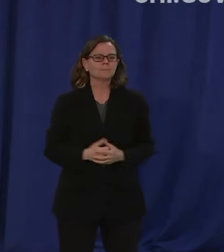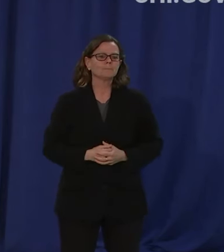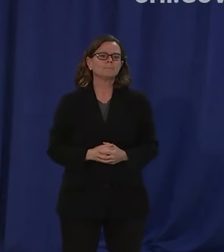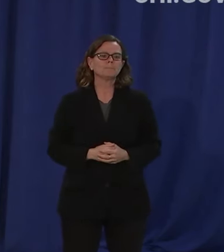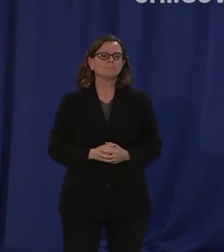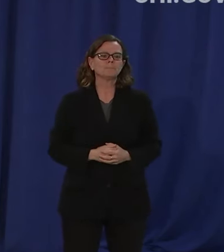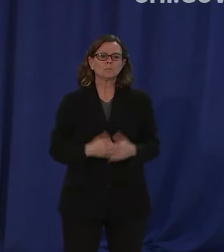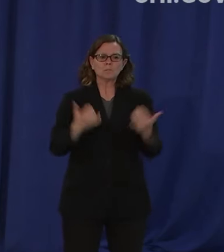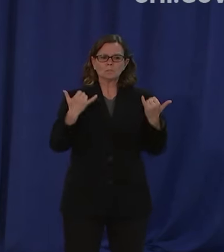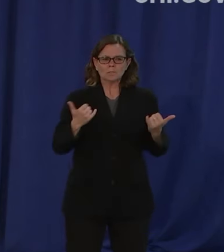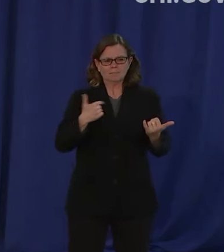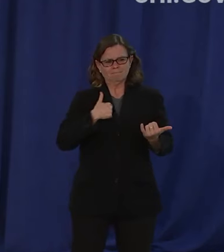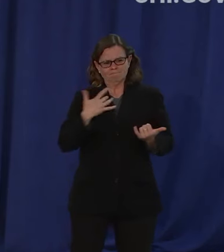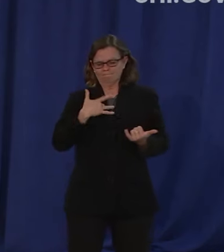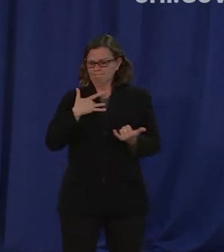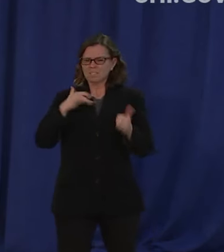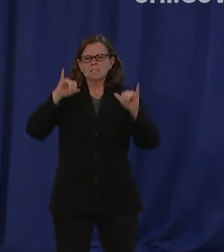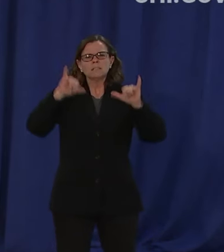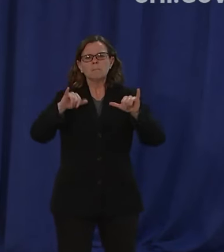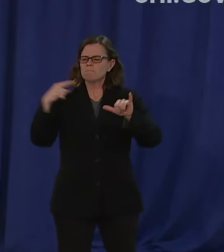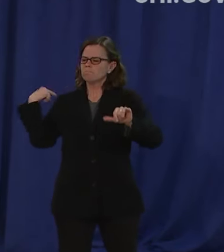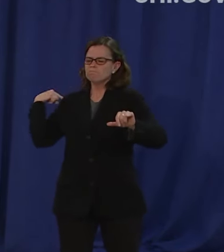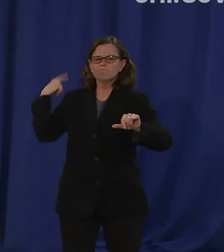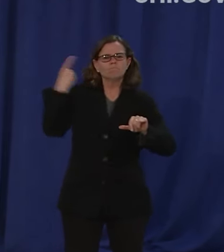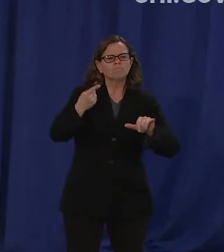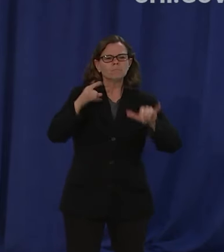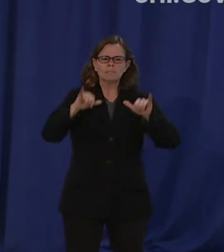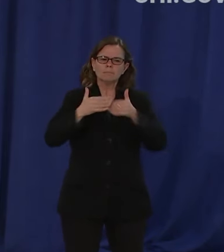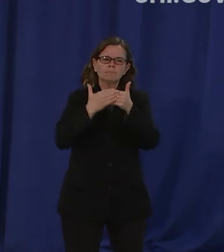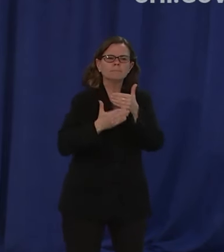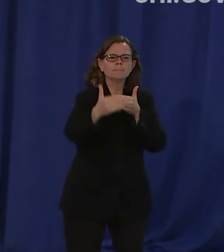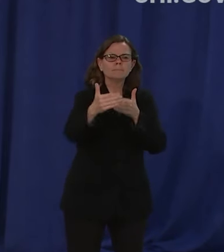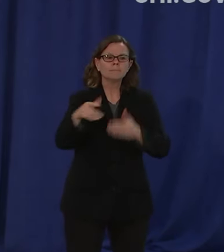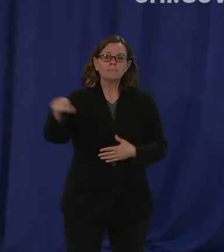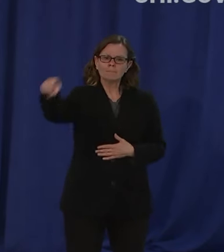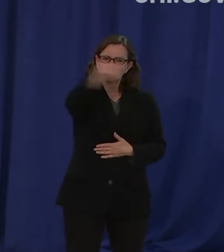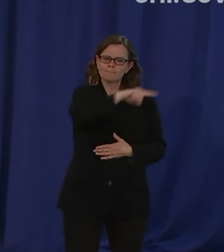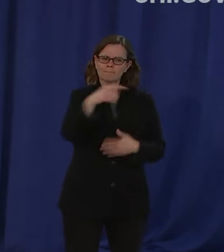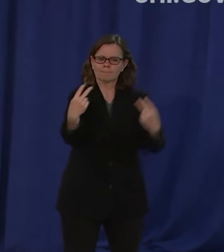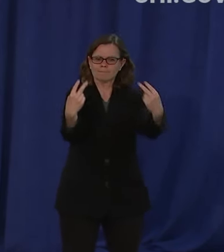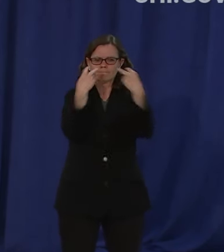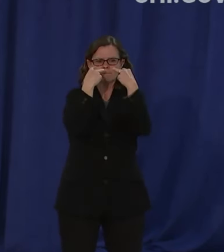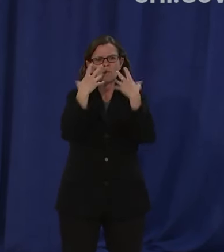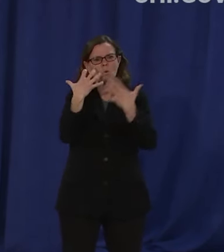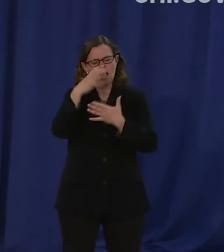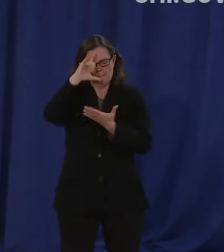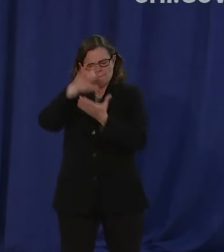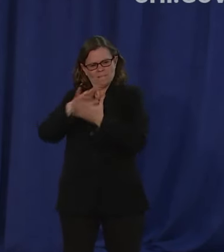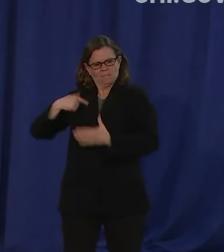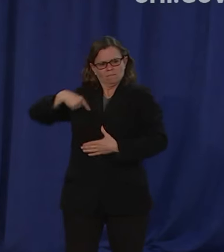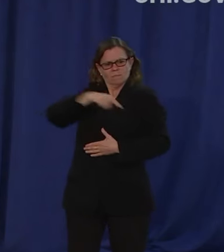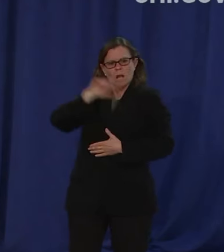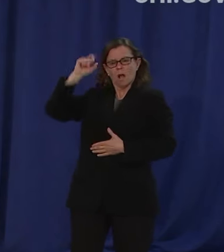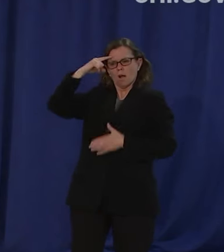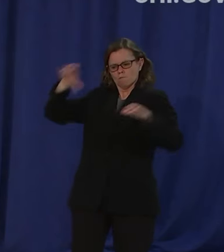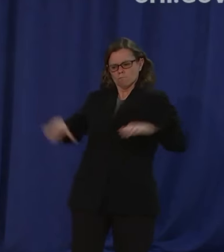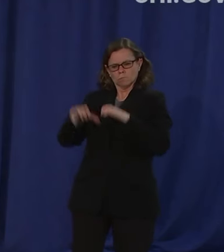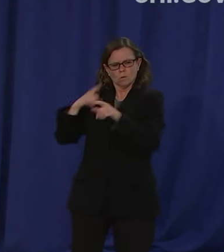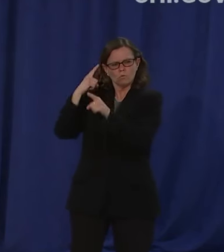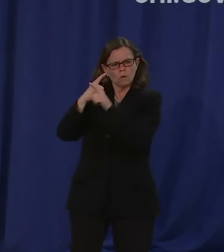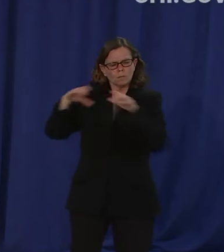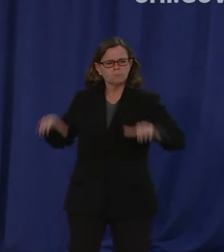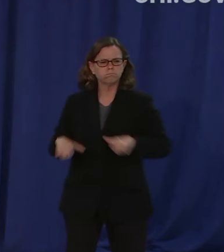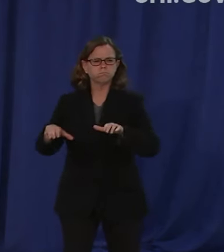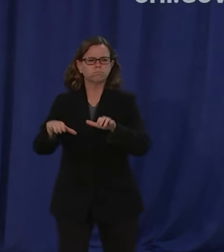that residents want to believe in the legitimacy of their government, that the people they elected to represent them are working